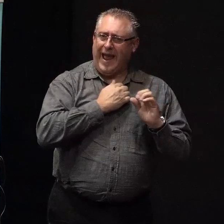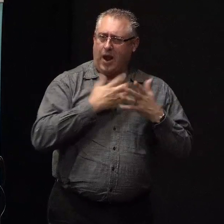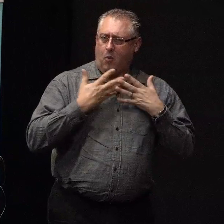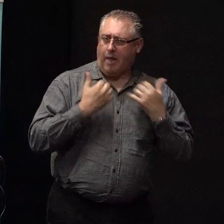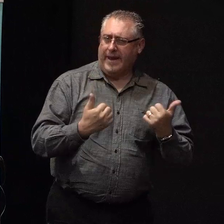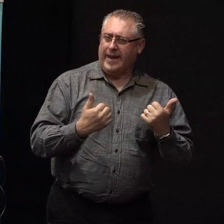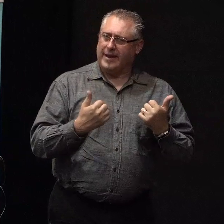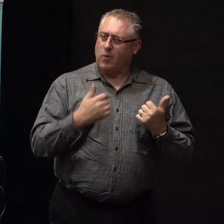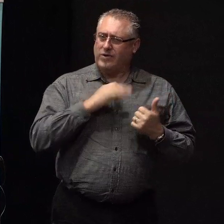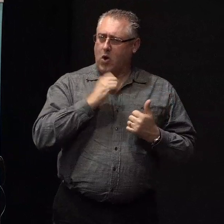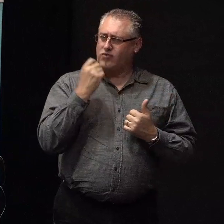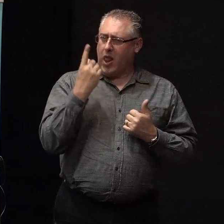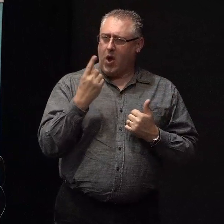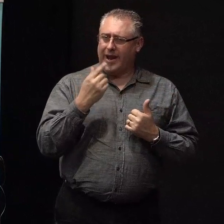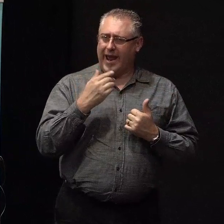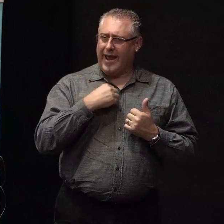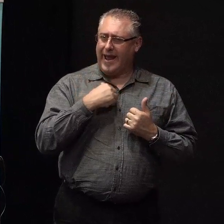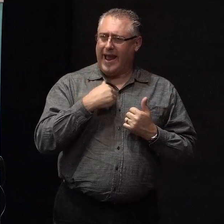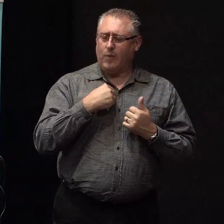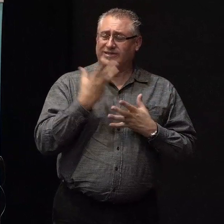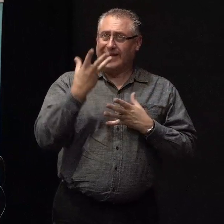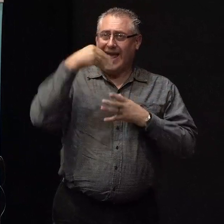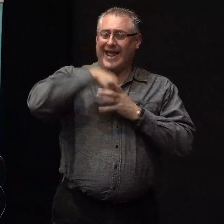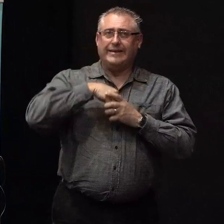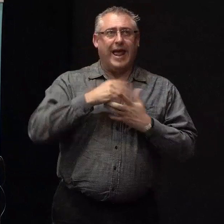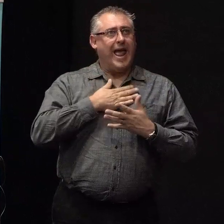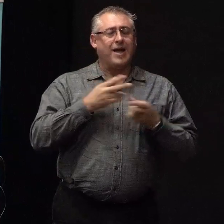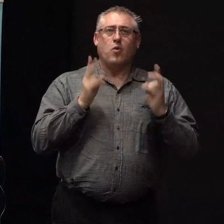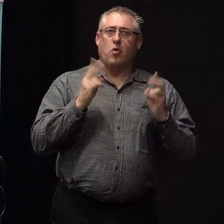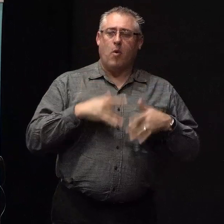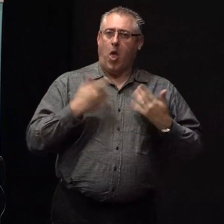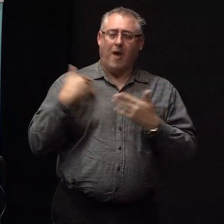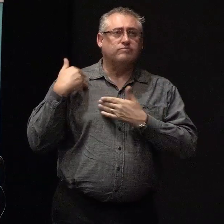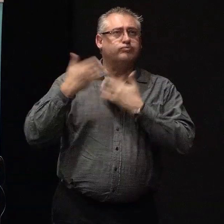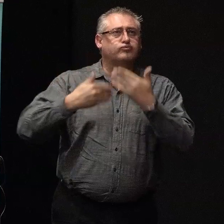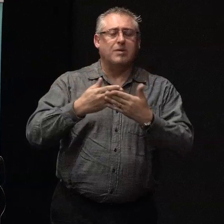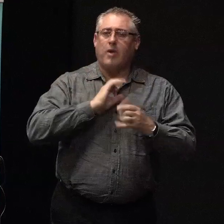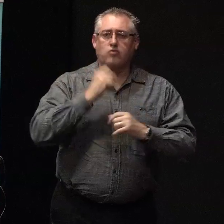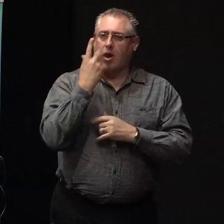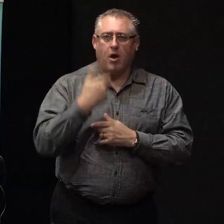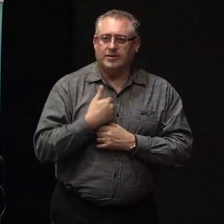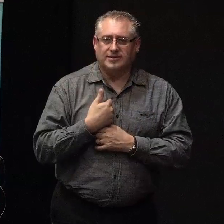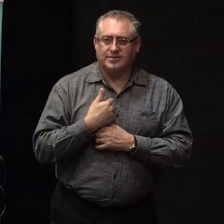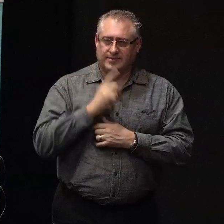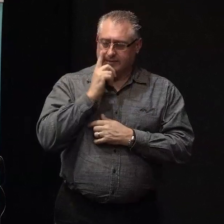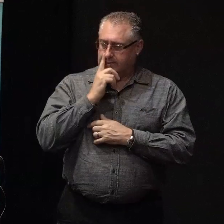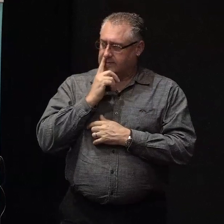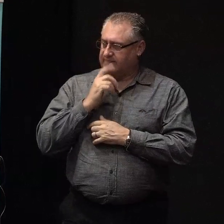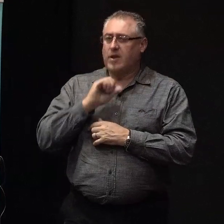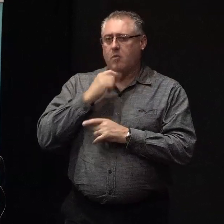because they are so ingrained in our normal life. So, we're going to talk a little bit more about that later. Can we talk about that, Ruthie?